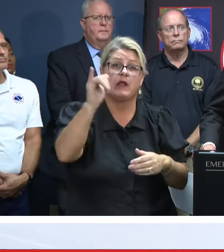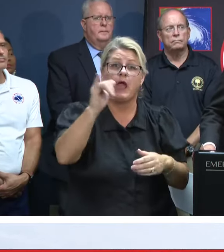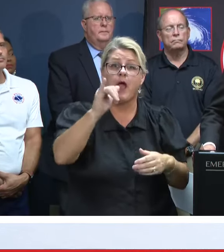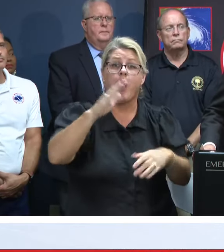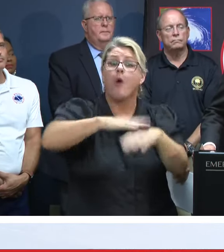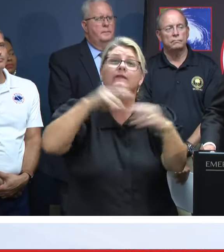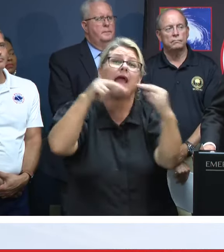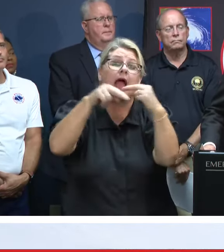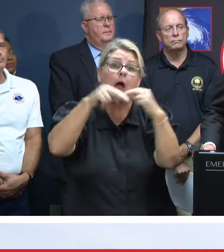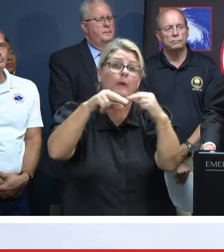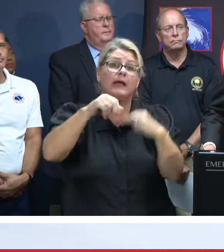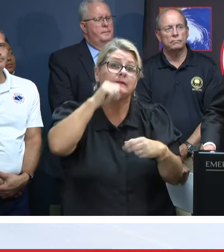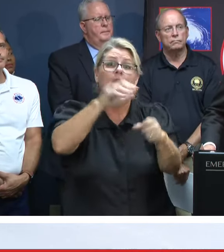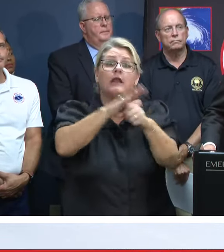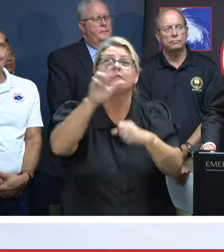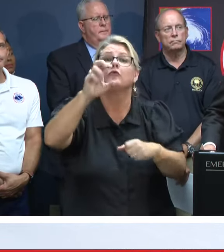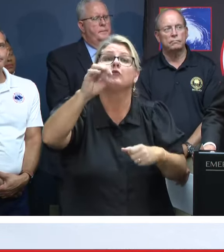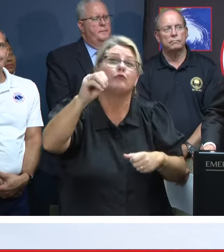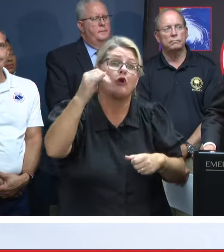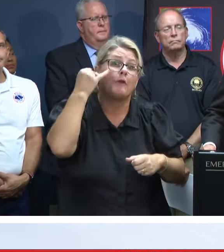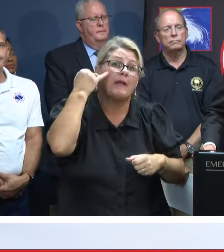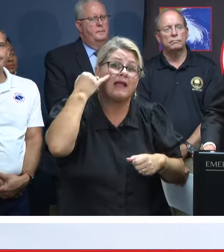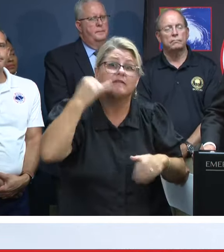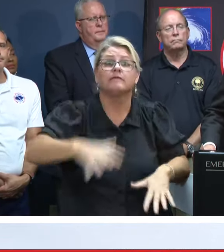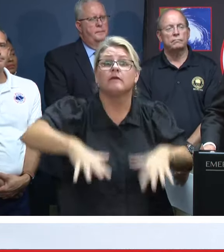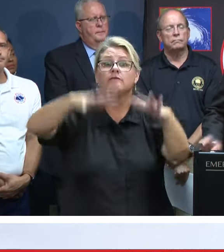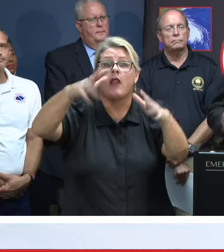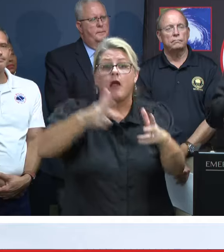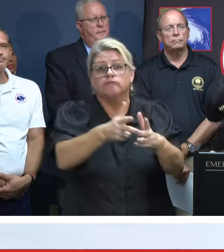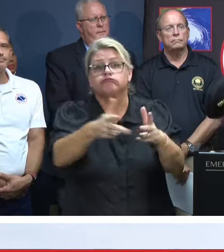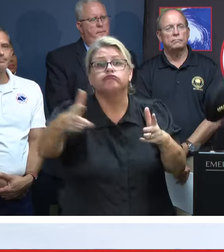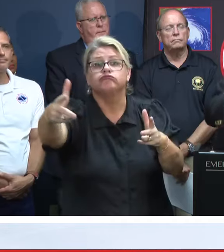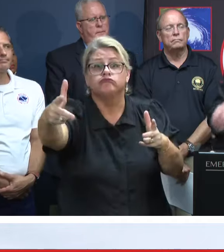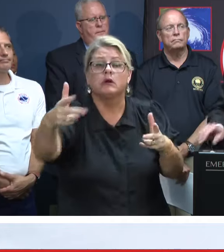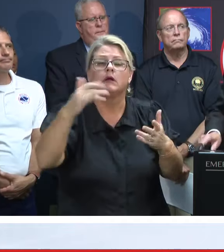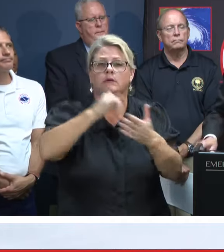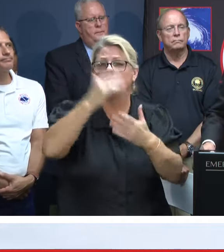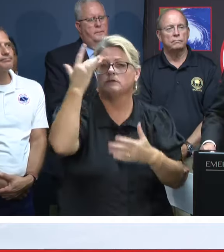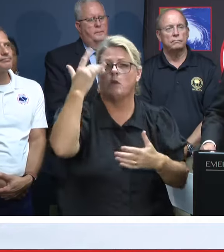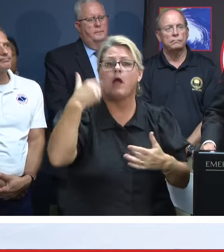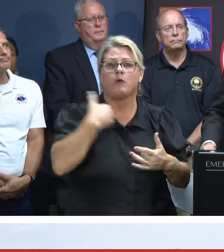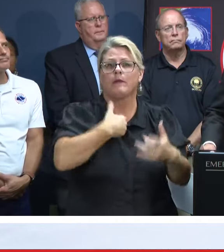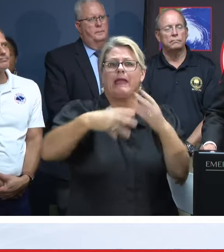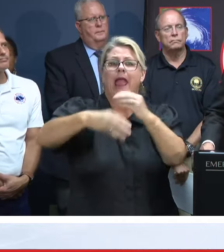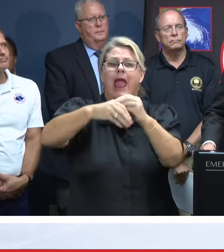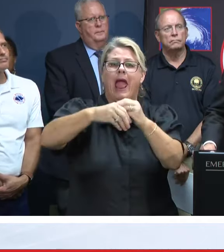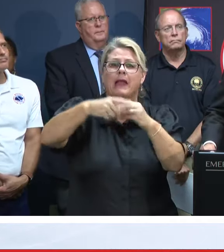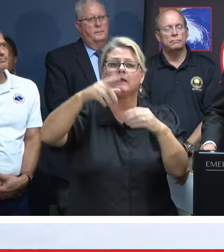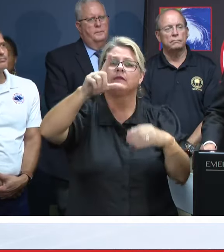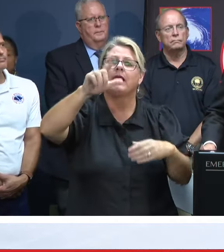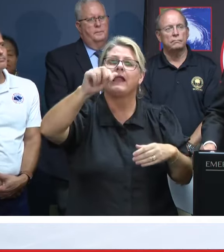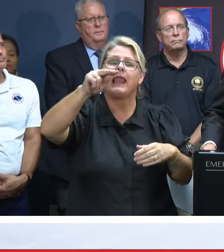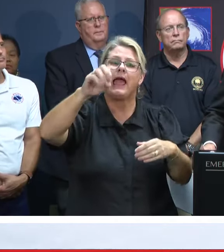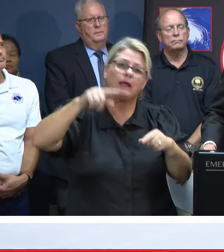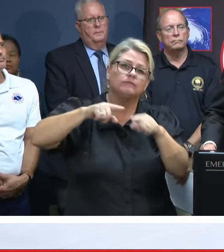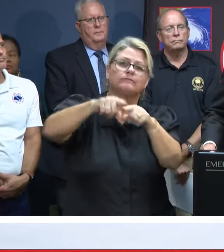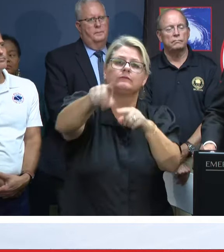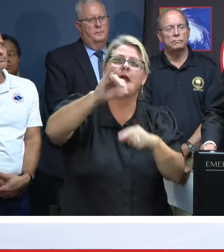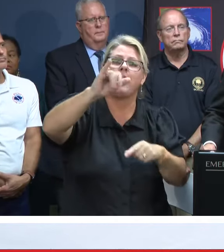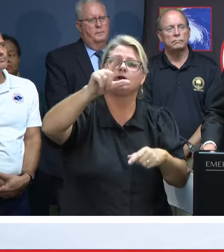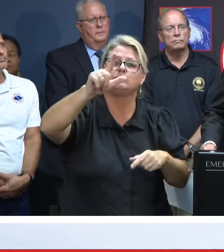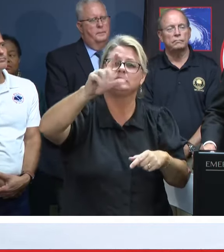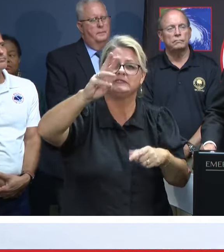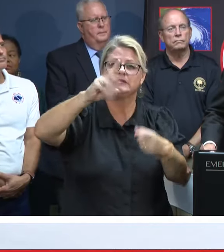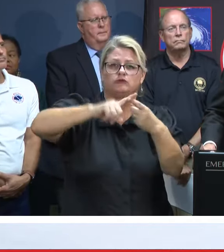on the highway to get out in case of an evacuation. That's one reason we're adding all those lanes going down I-26 to